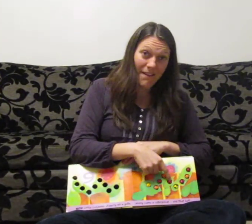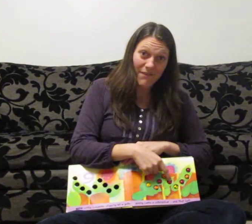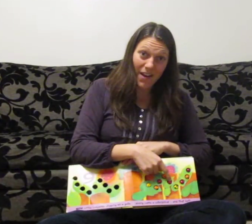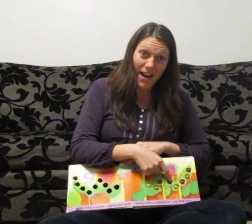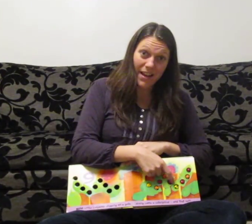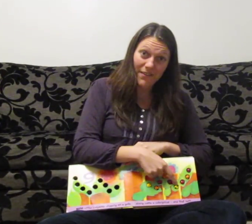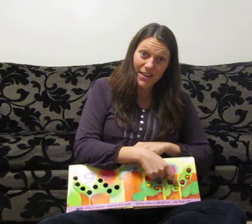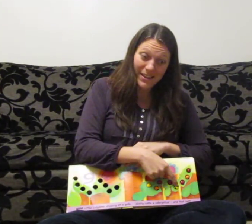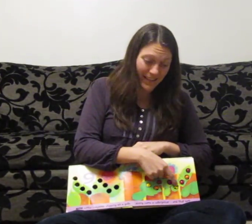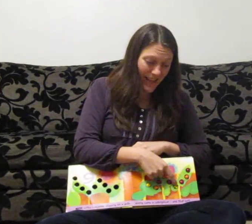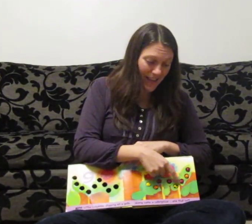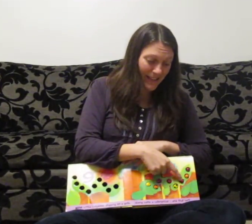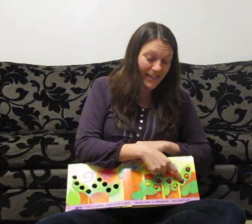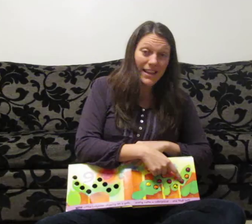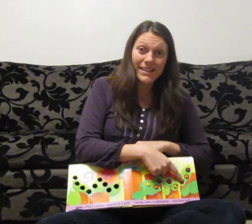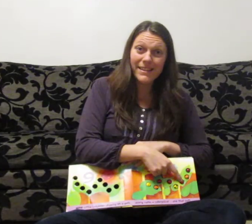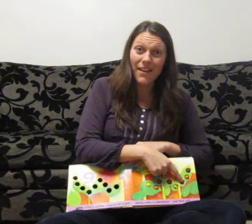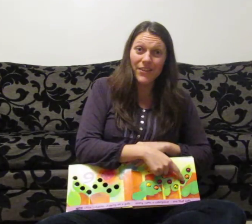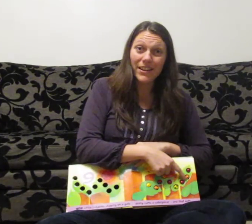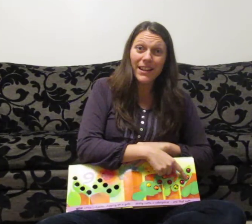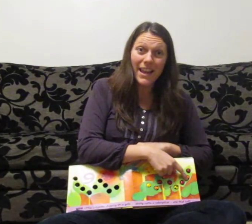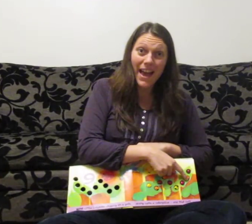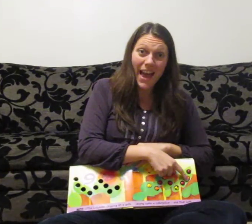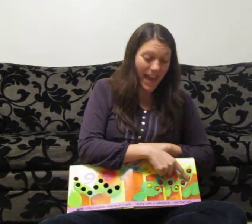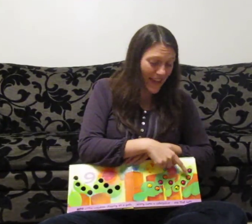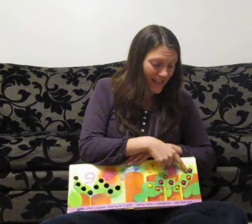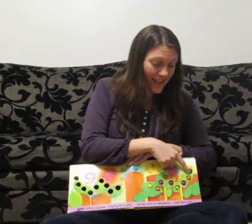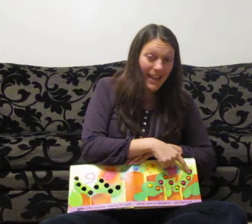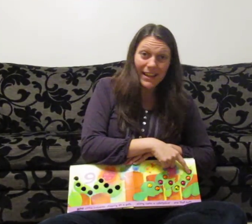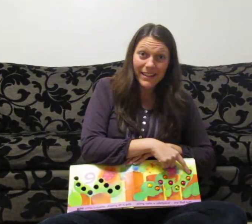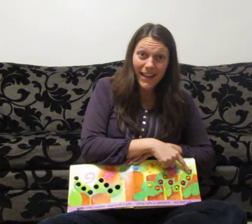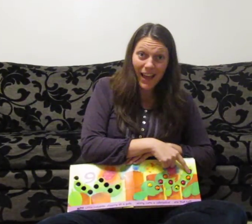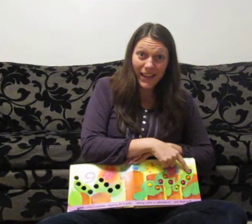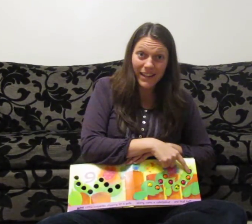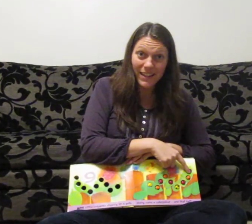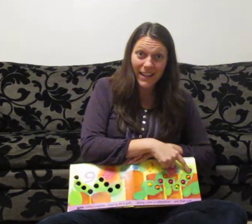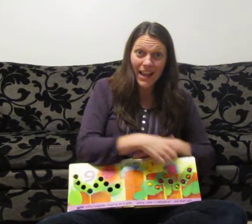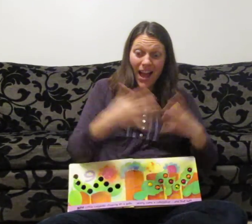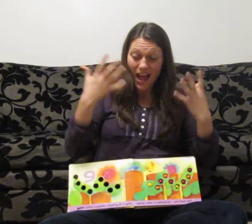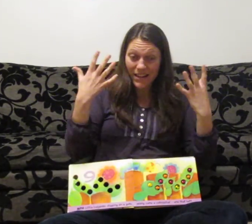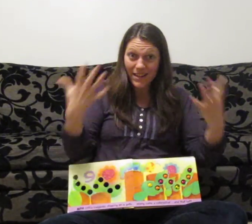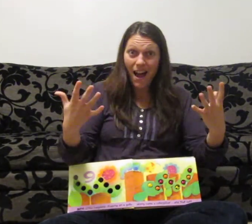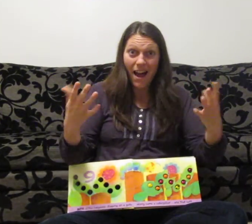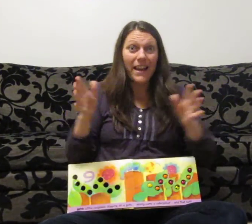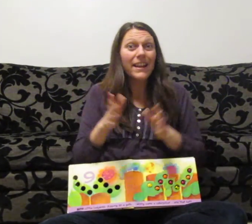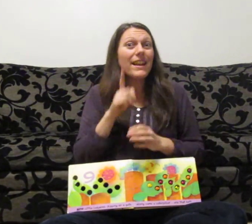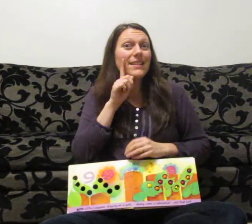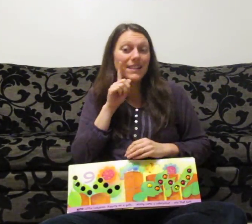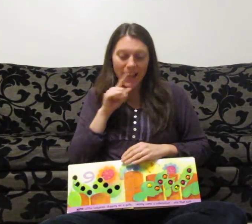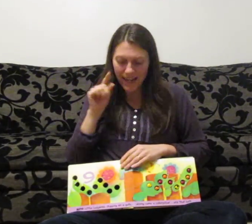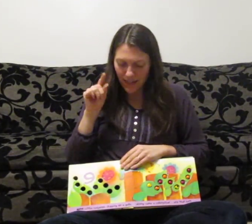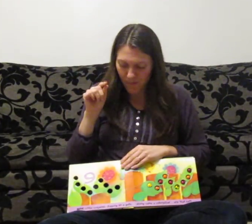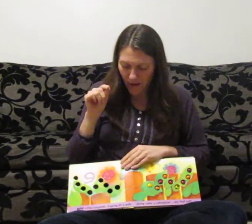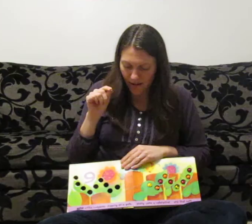five, six, seven, eight, nine. Nine little ladybirds